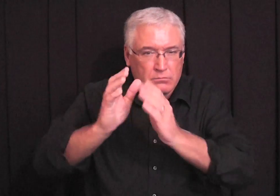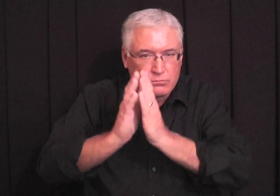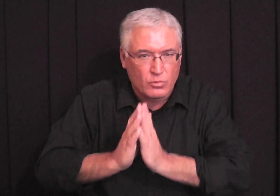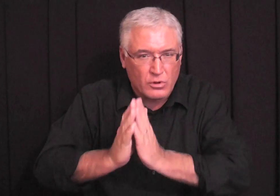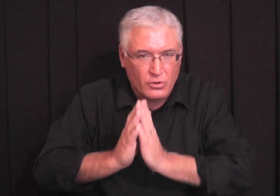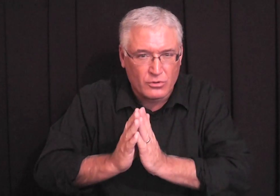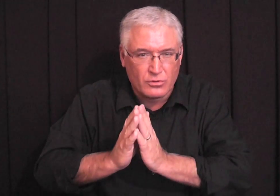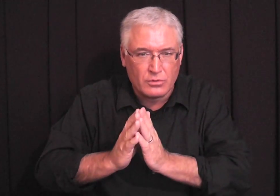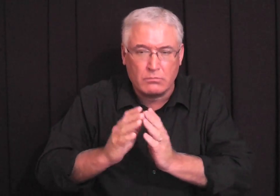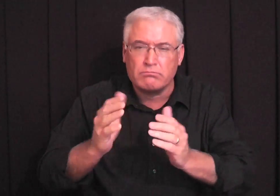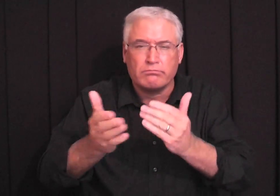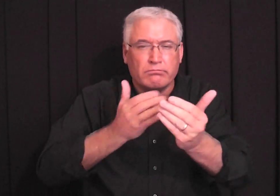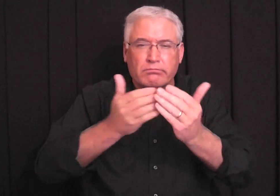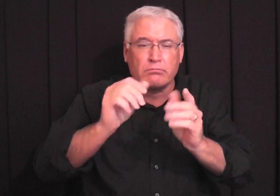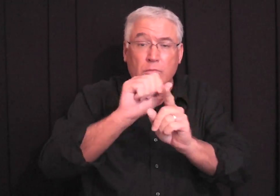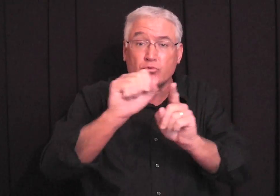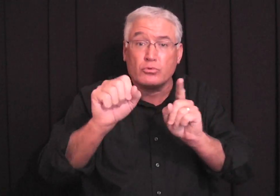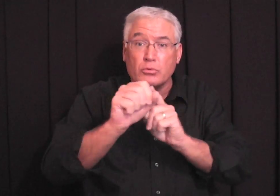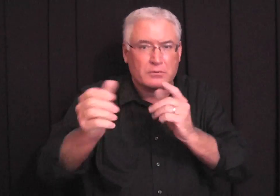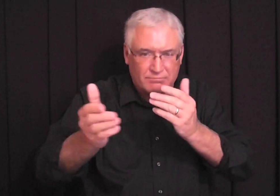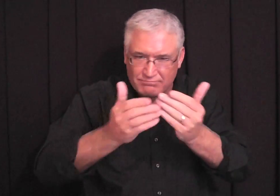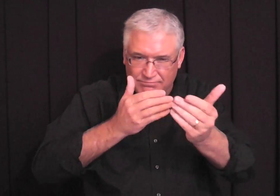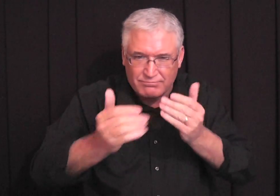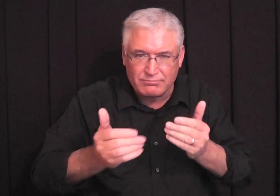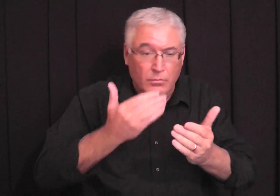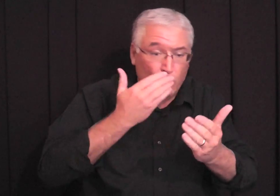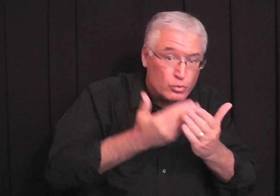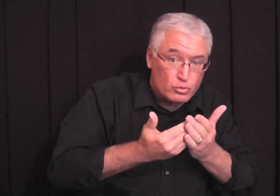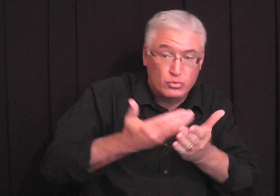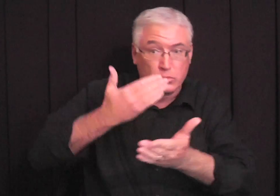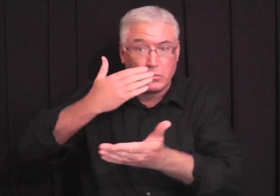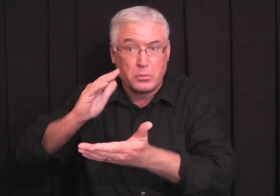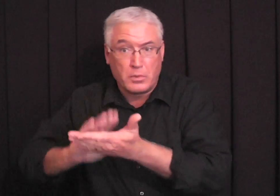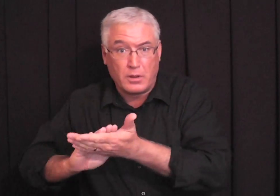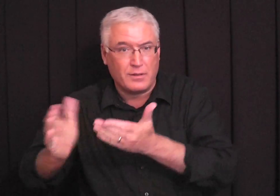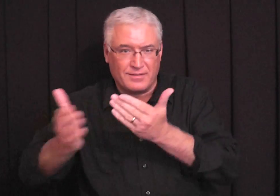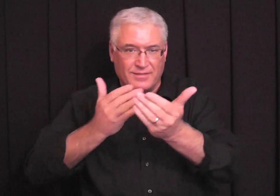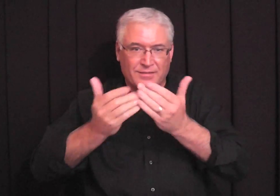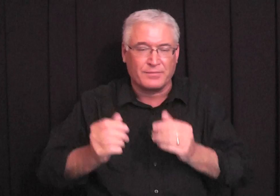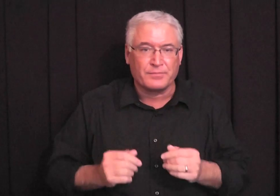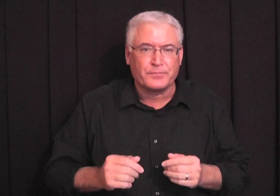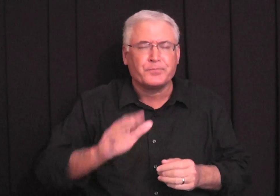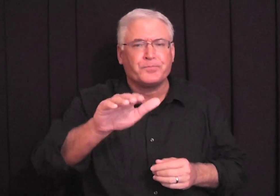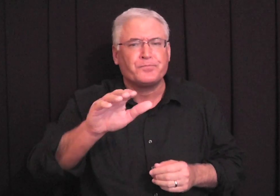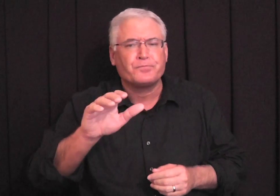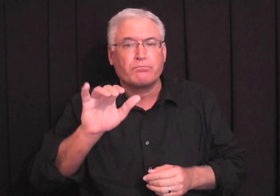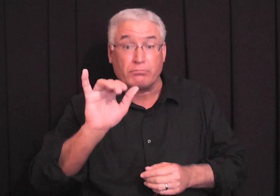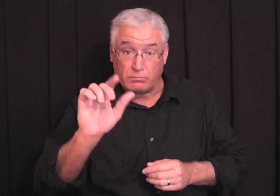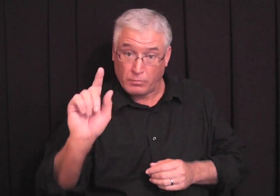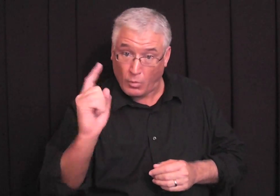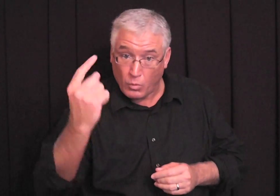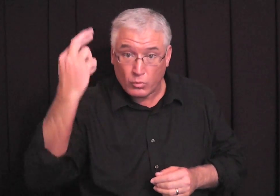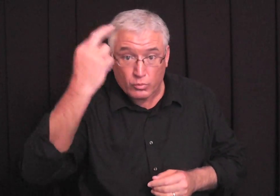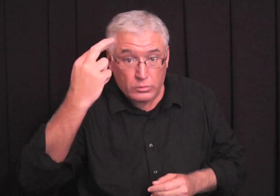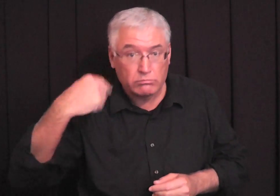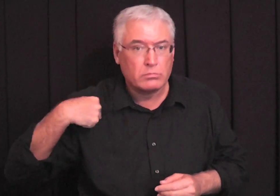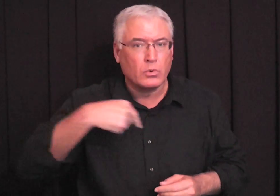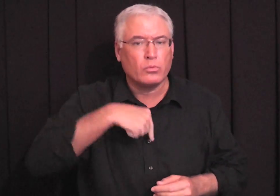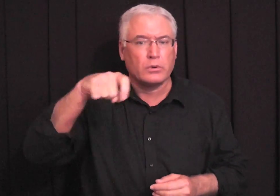in prayer. Whatever our situation, it doesn't matter if it's good or if it's bad. But is that